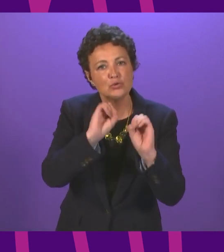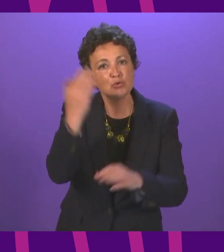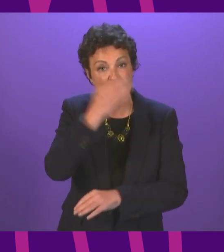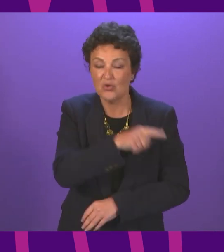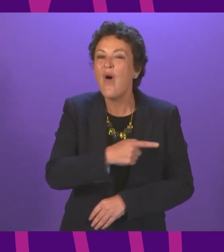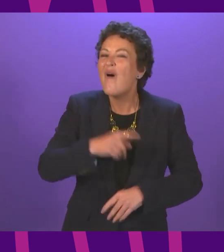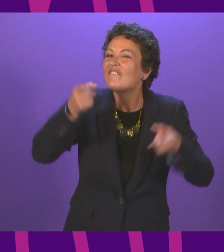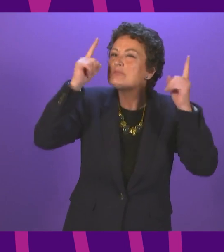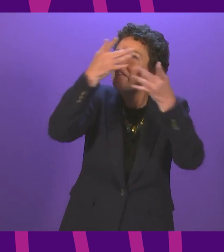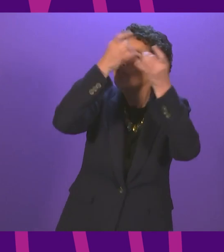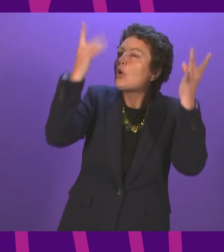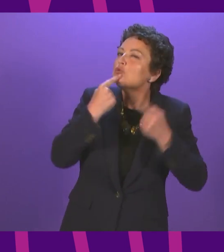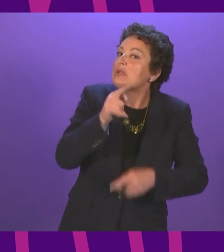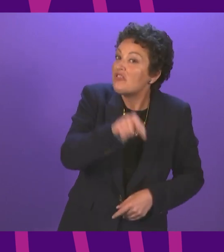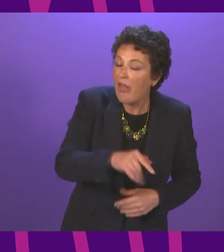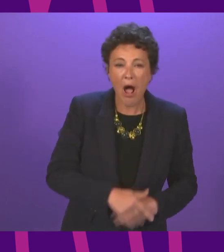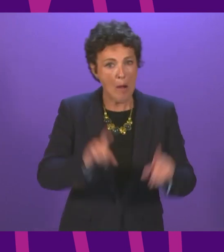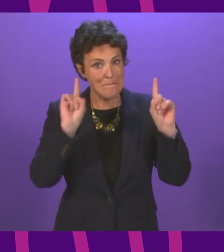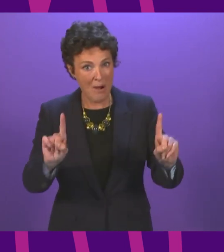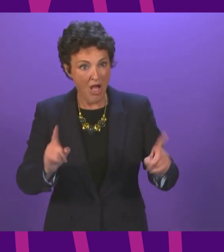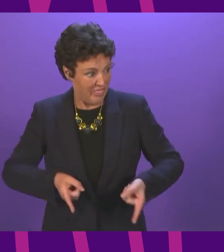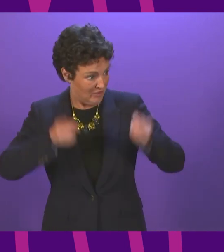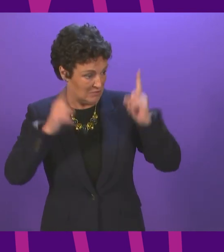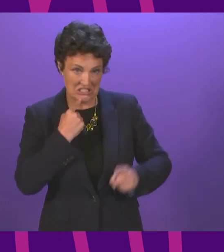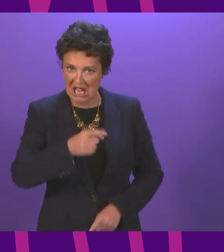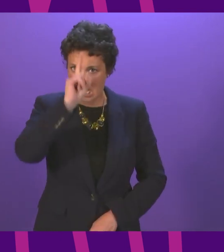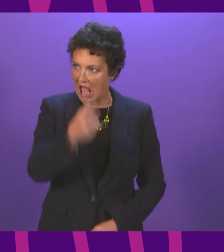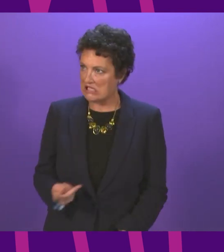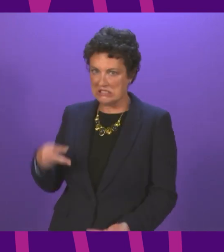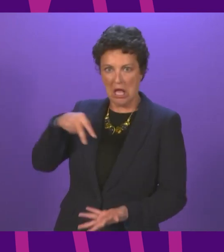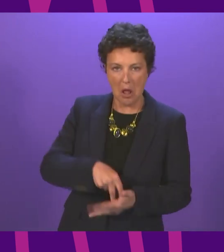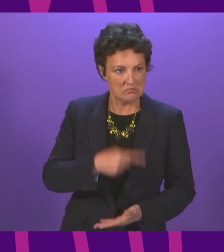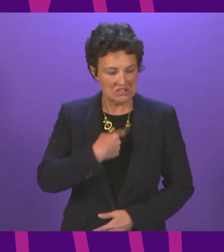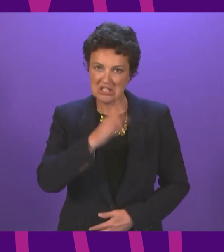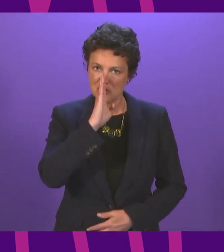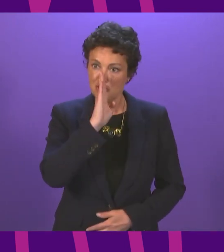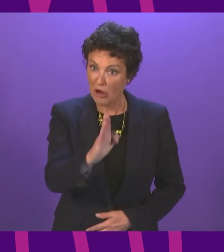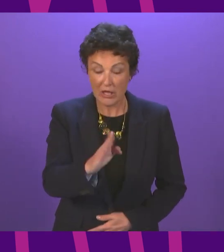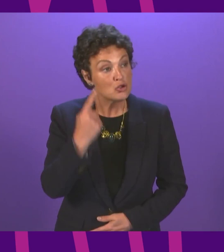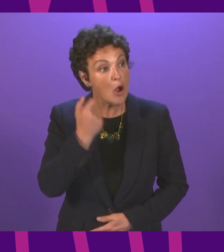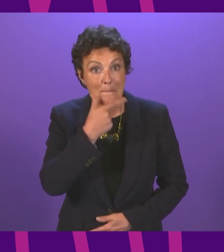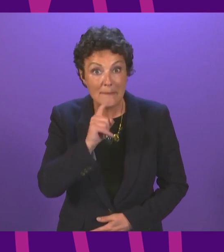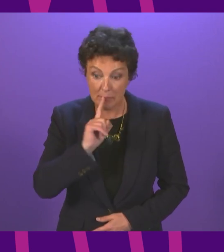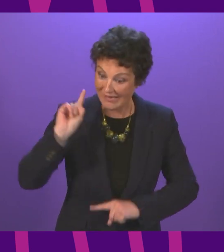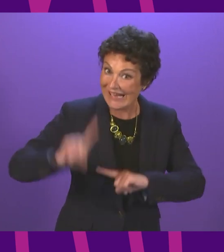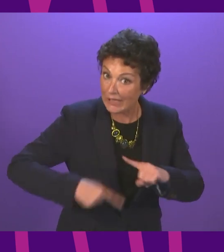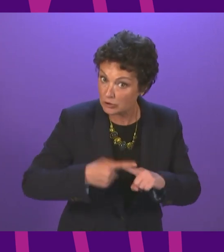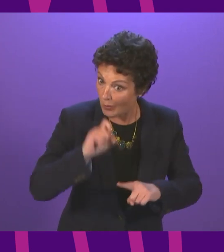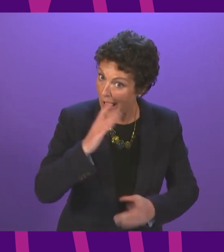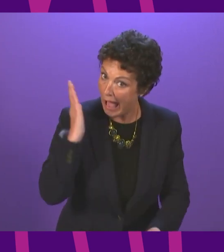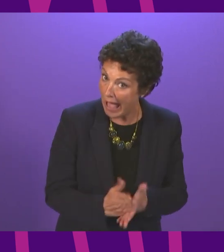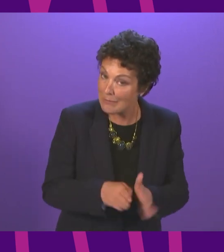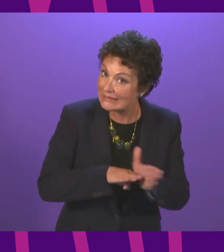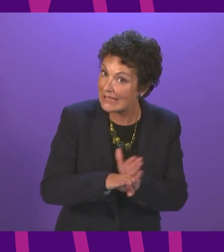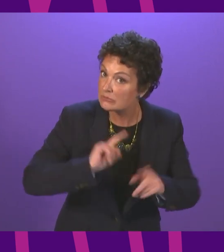briefing from the First Minister. But she also says she can't stand up and give a definitive answer to young people whether they will face exams or not